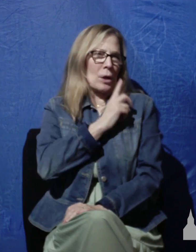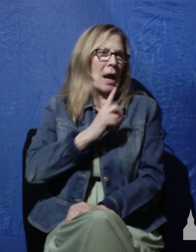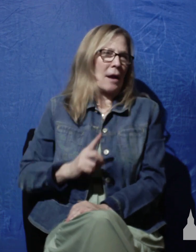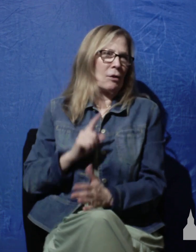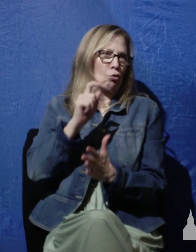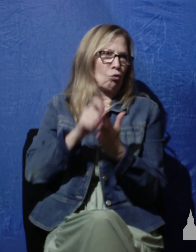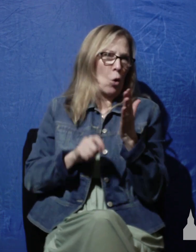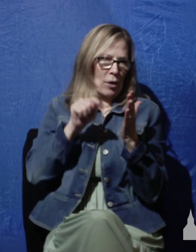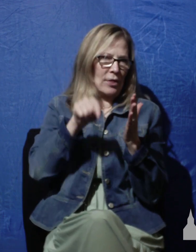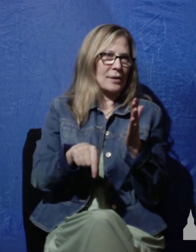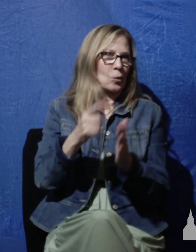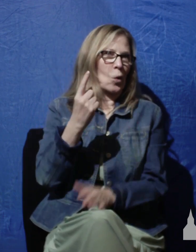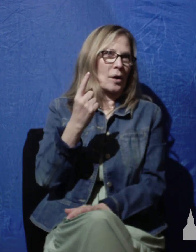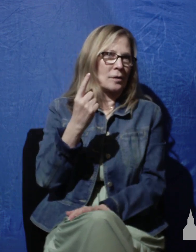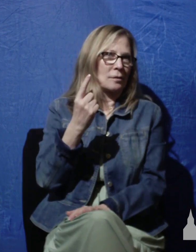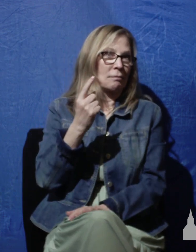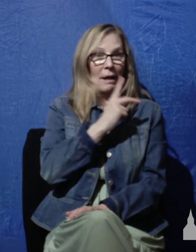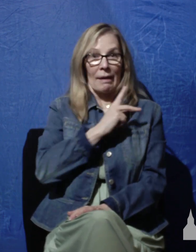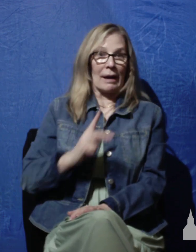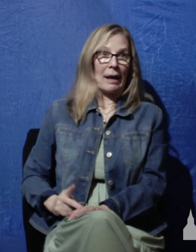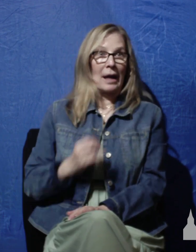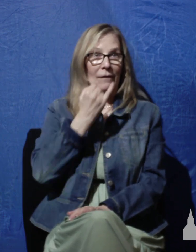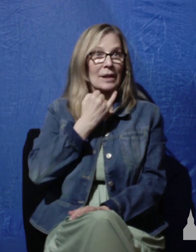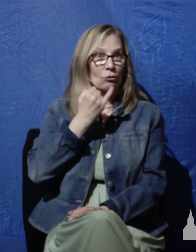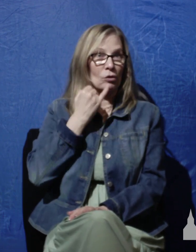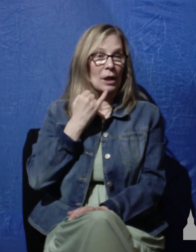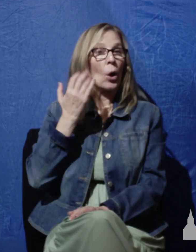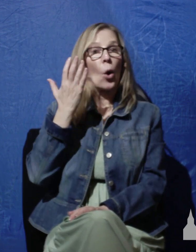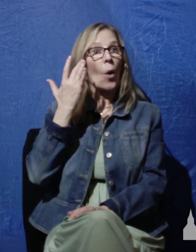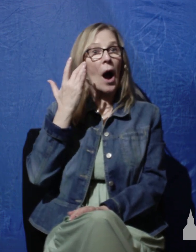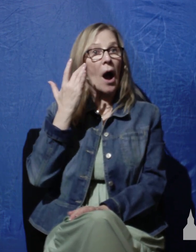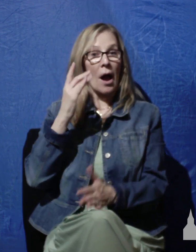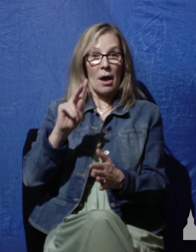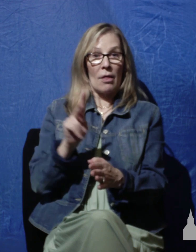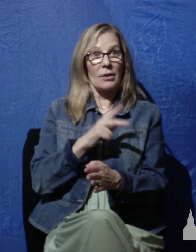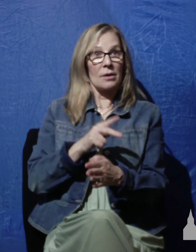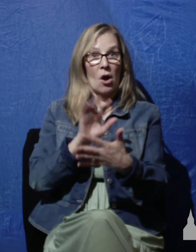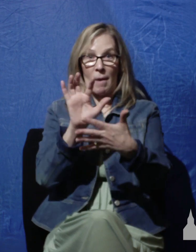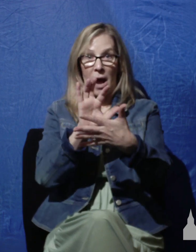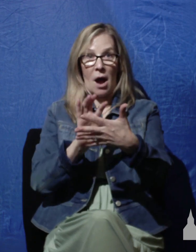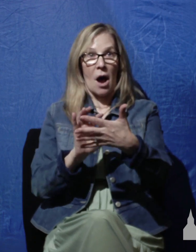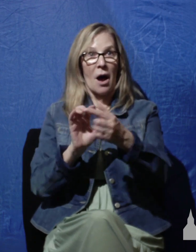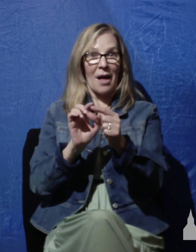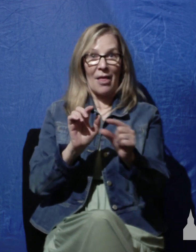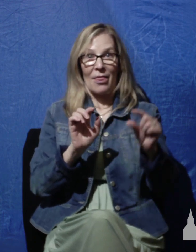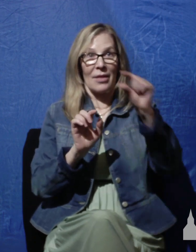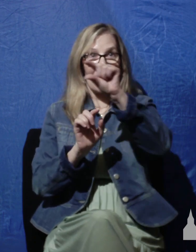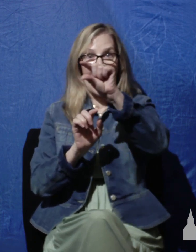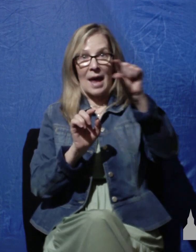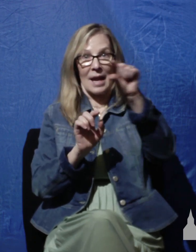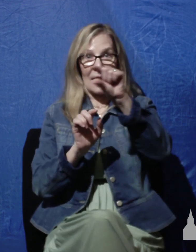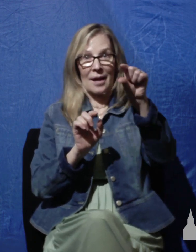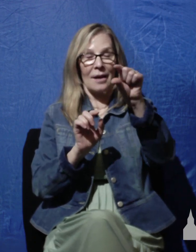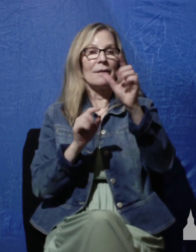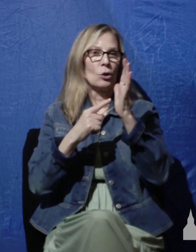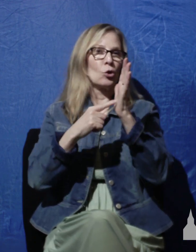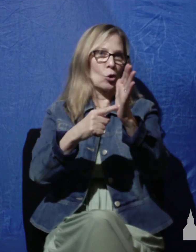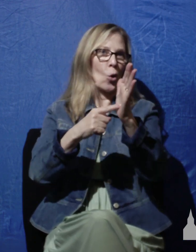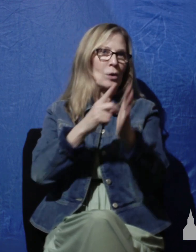of Israel. Because the heading above the psalm identifies David that he's the author. In fact, it has